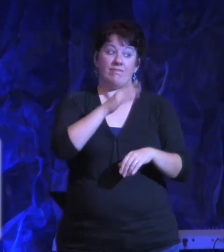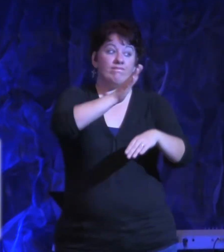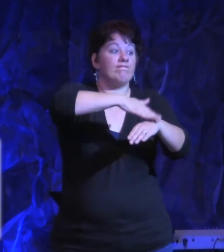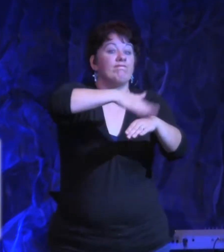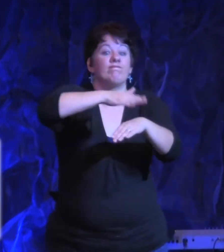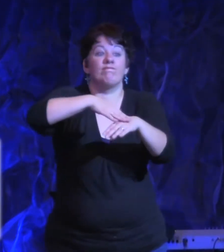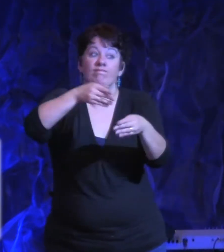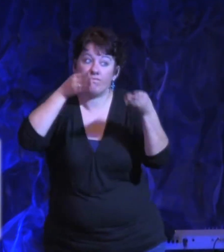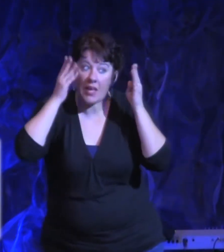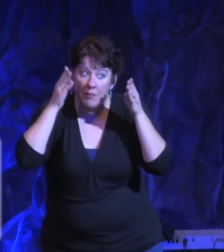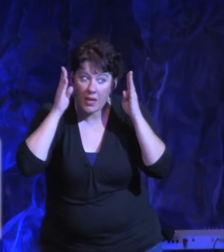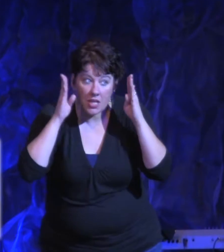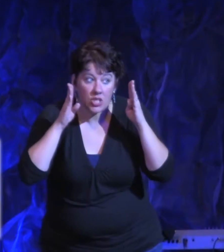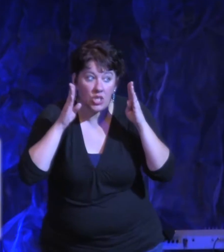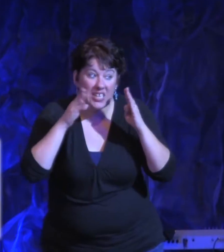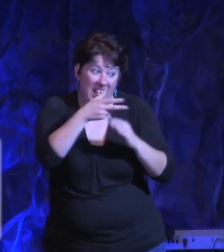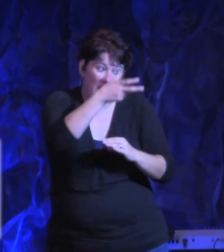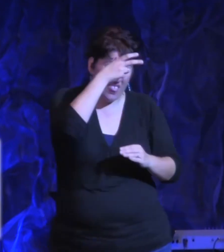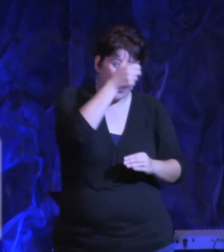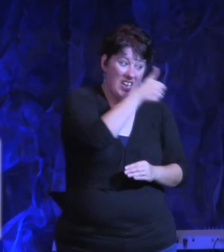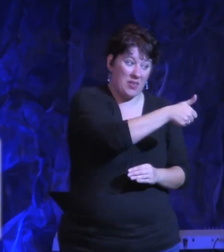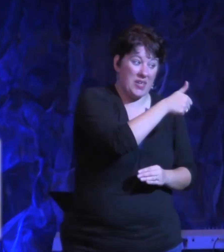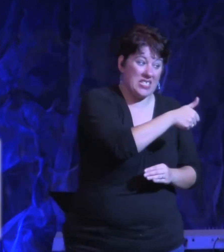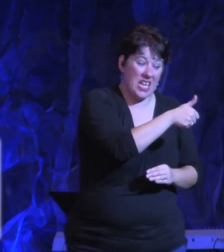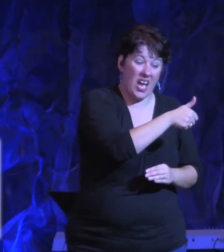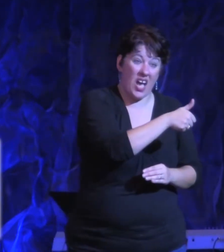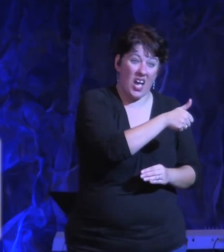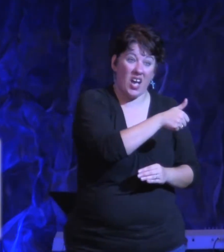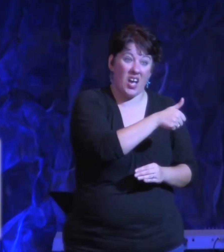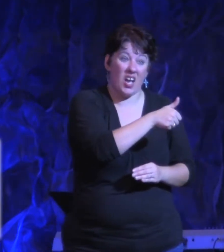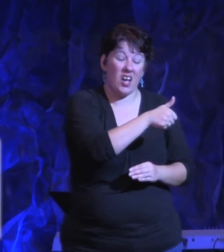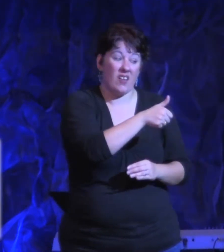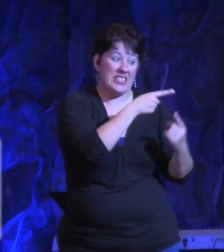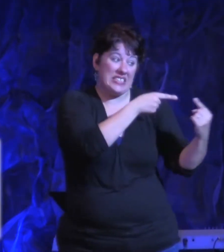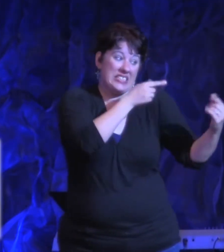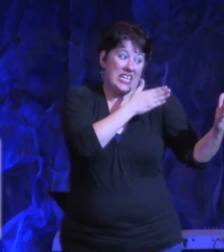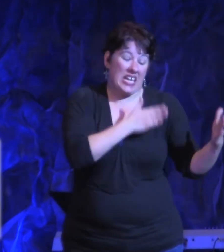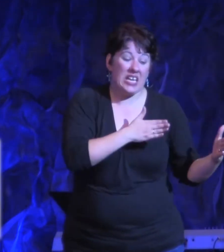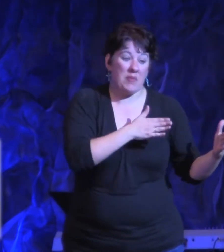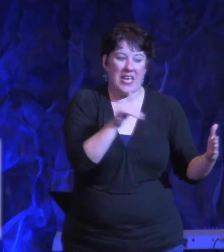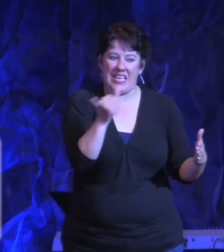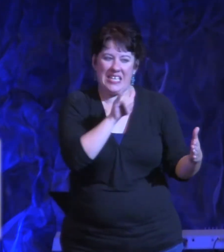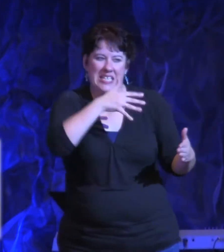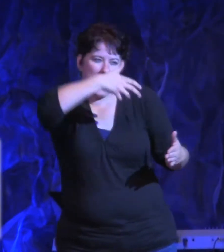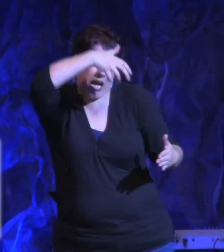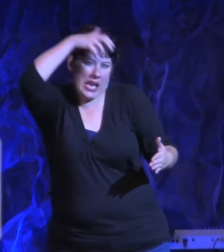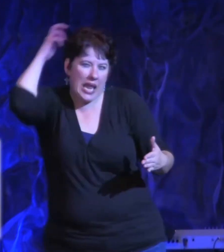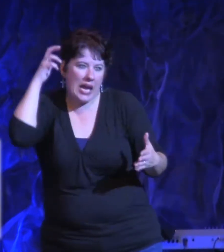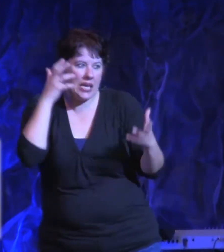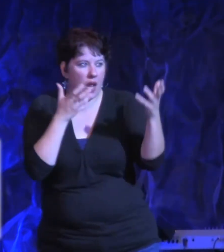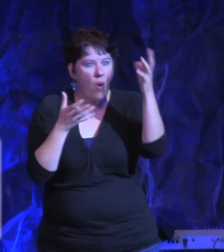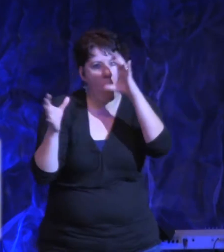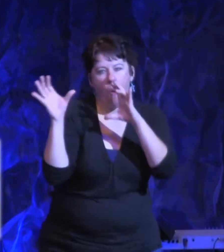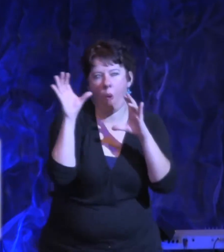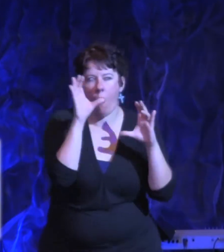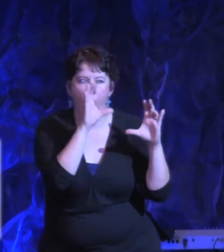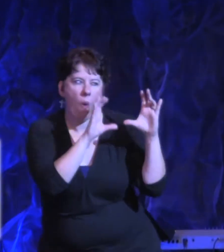devil. He prowls around like a roaring lion looking for someone to devour. He will come down your street.